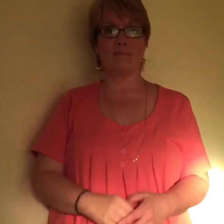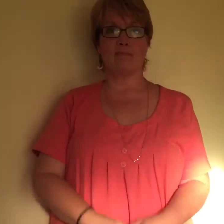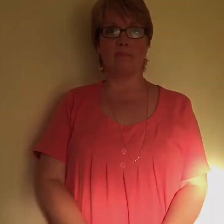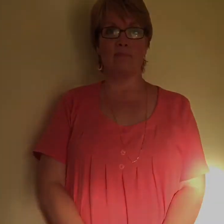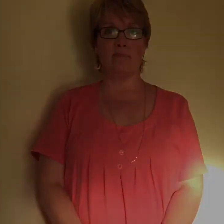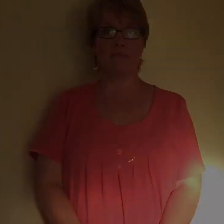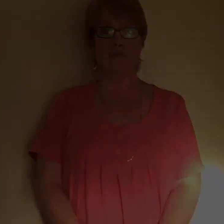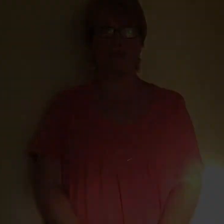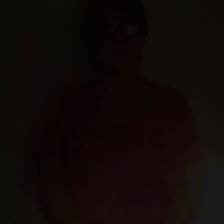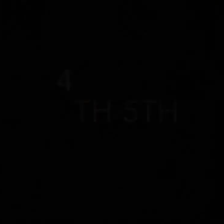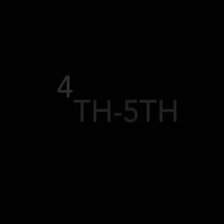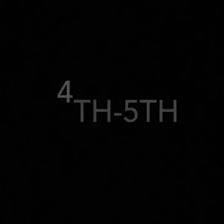I'm going